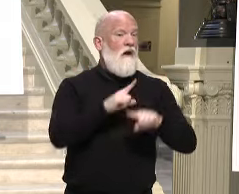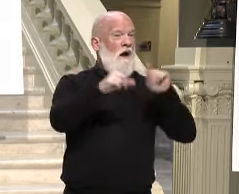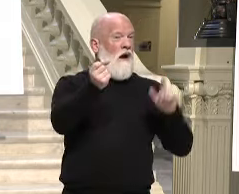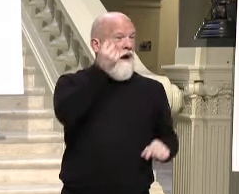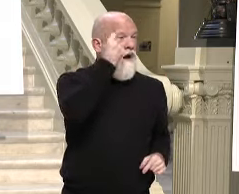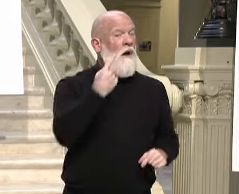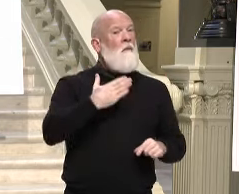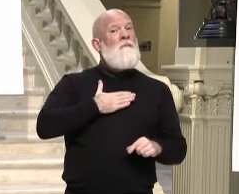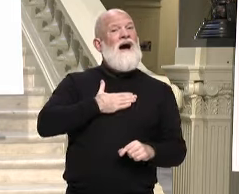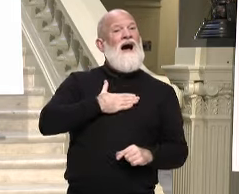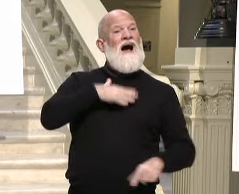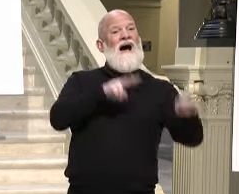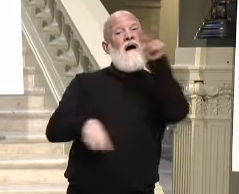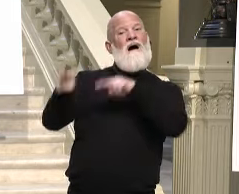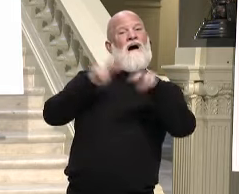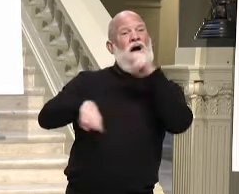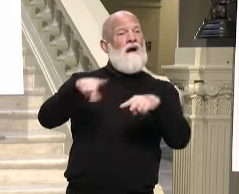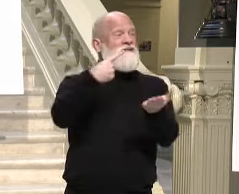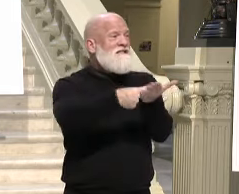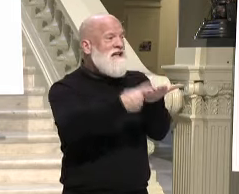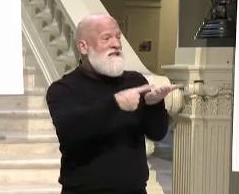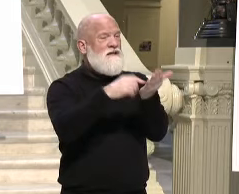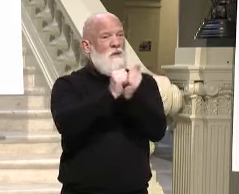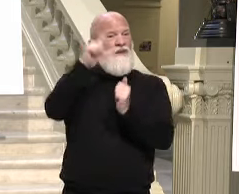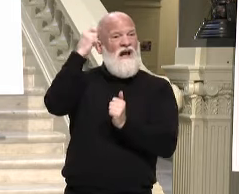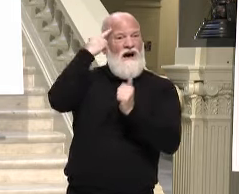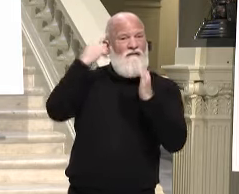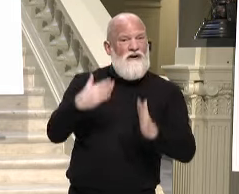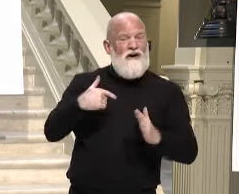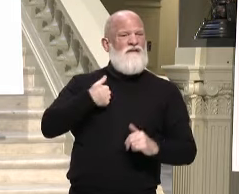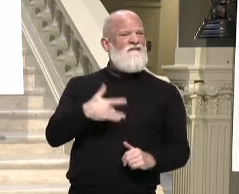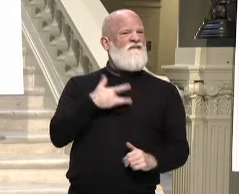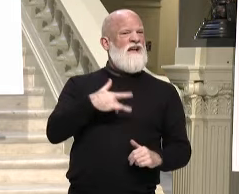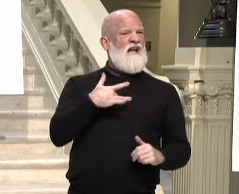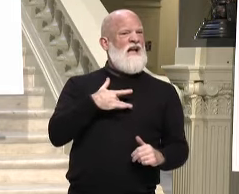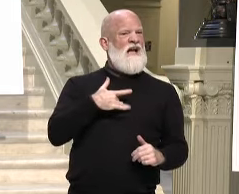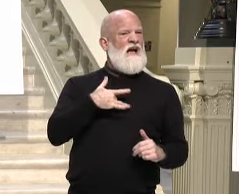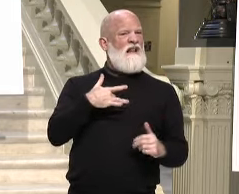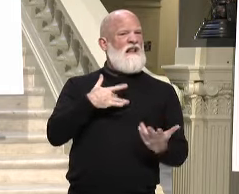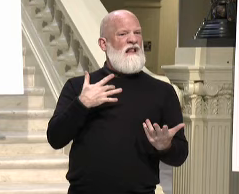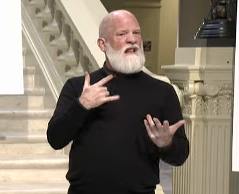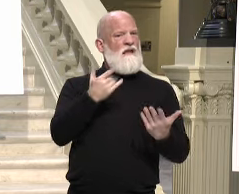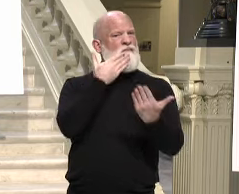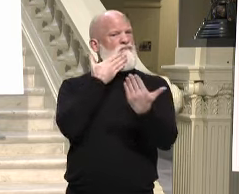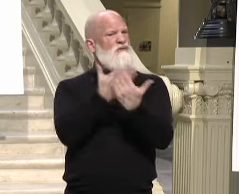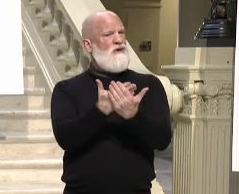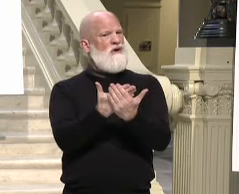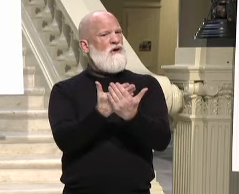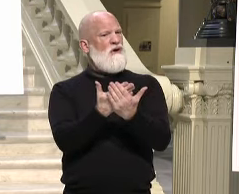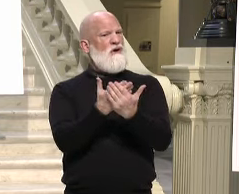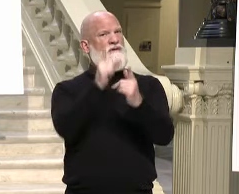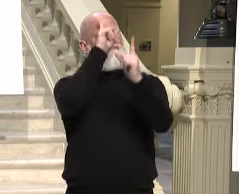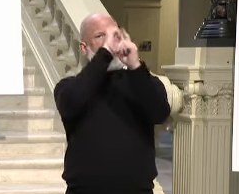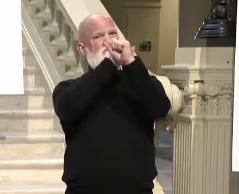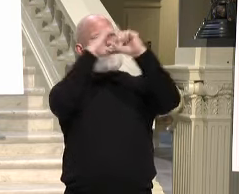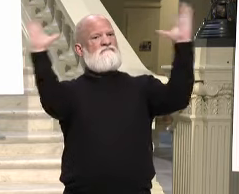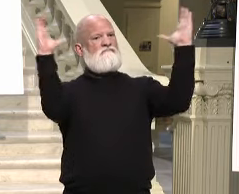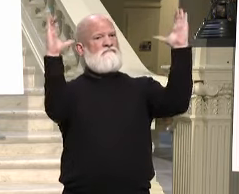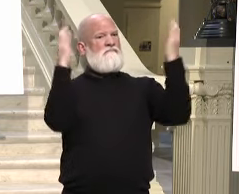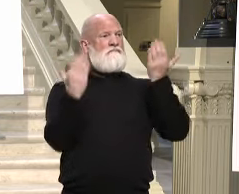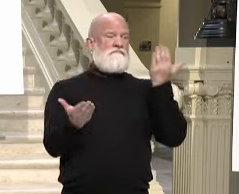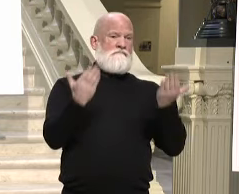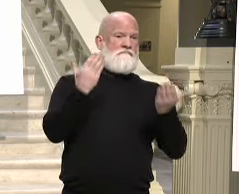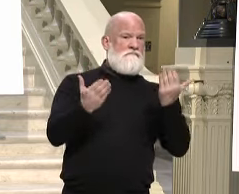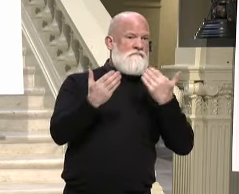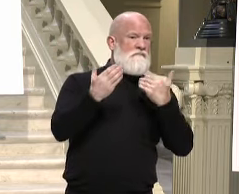talking to other governors, I feel very optimistic that as we move into late spring, early summer, we're going to be a much different place than